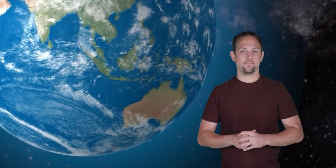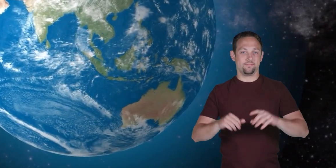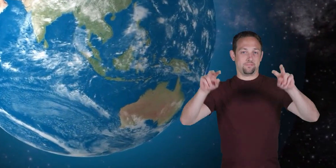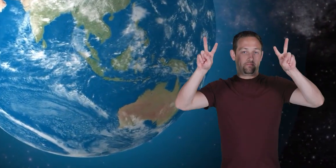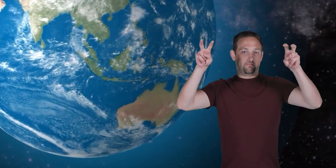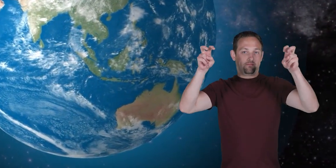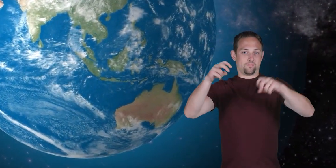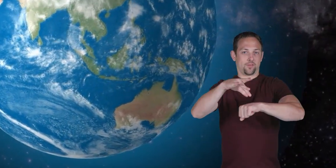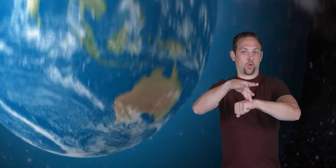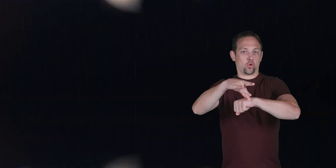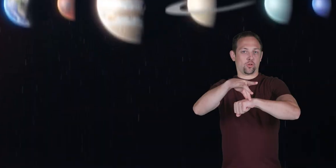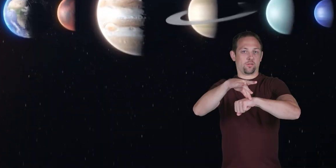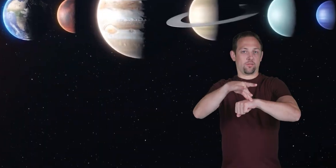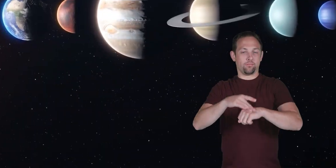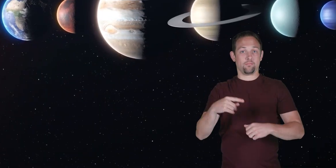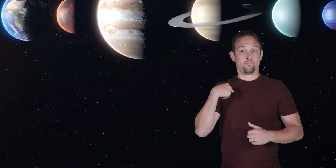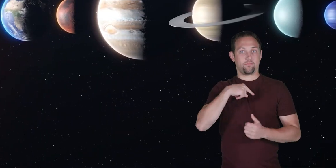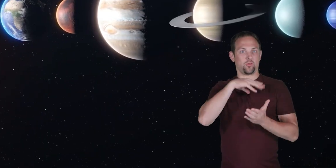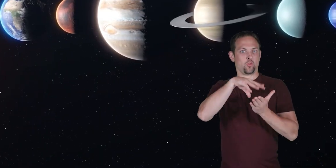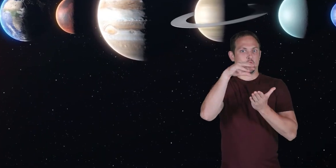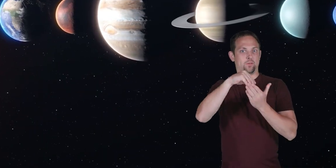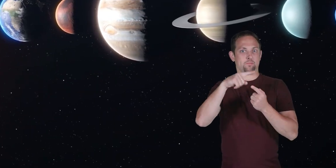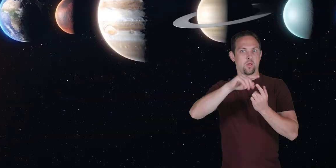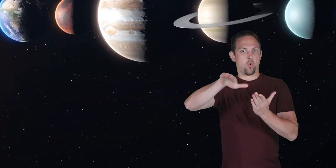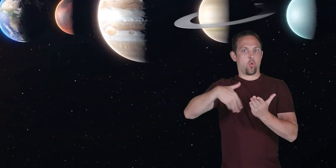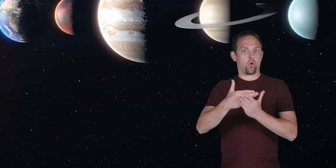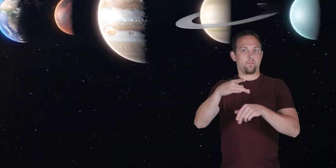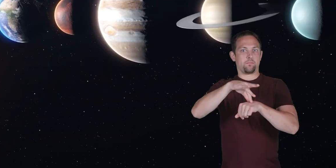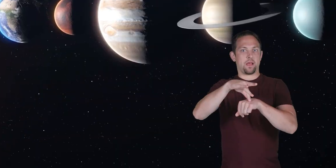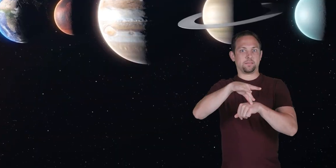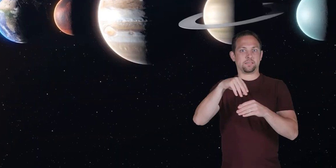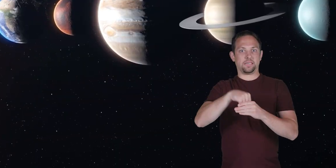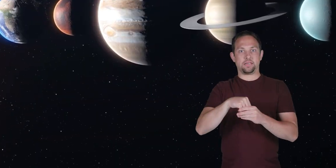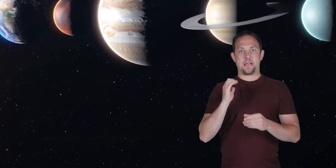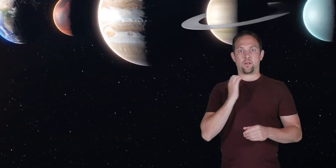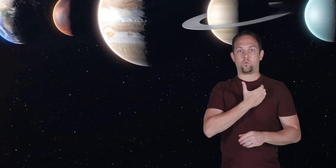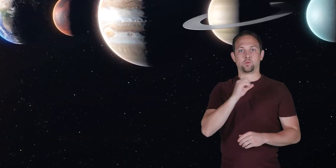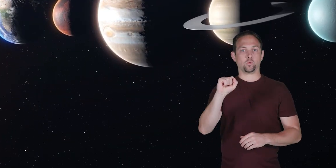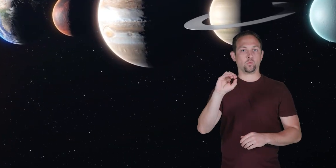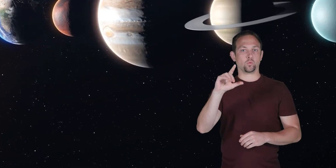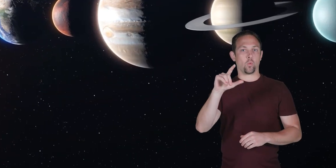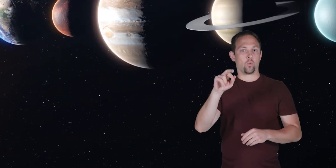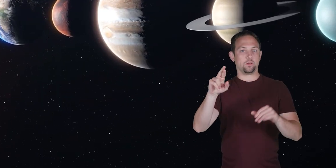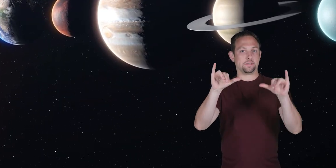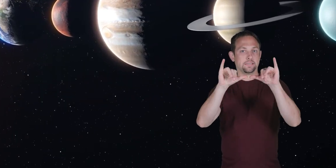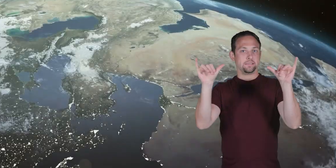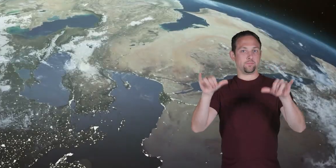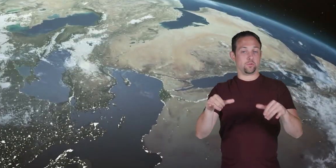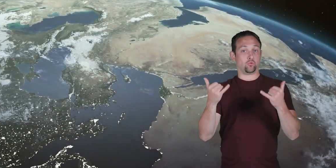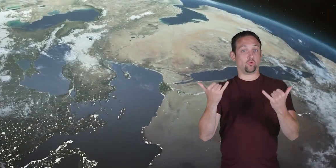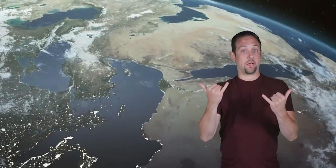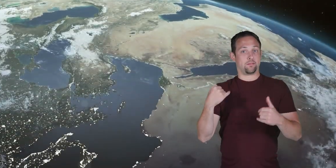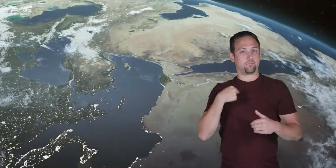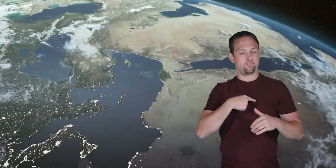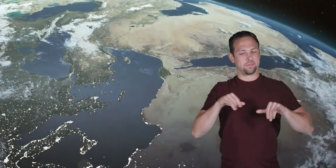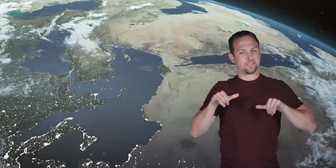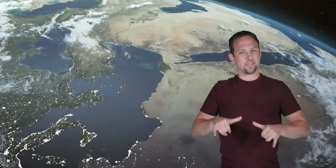earth we are learning about all of the planets in our solar system today we are staying